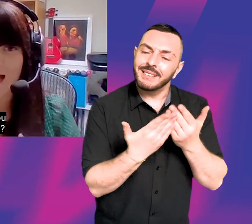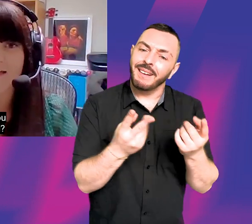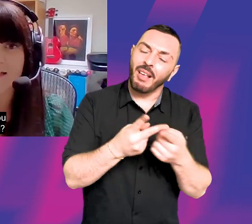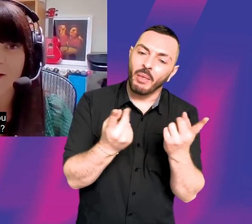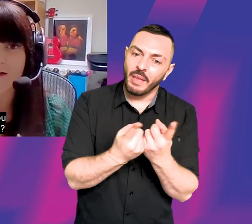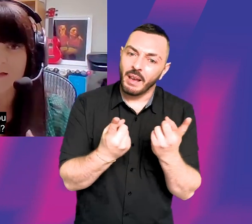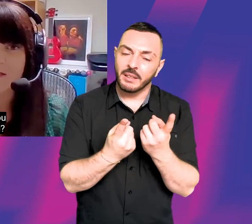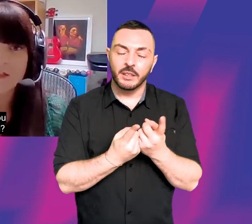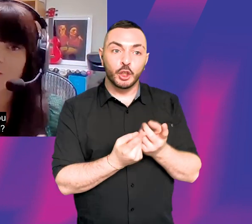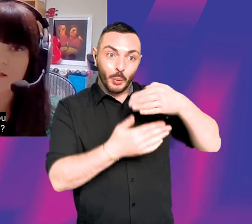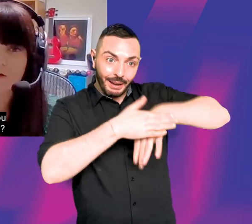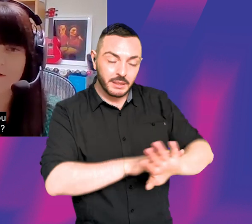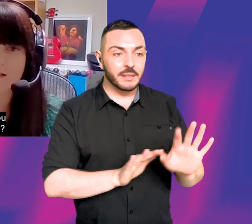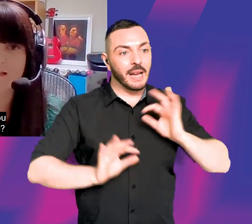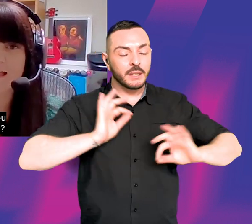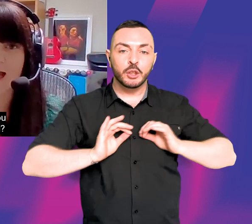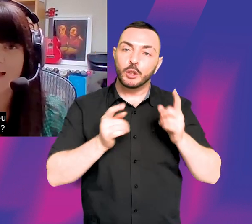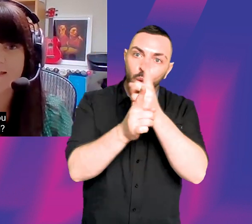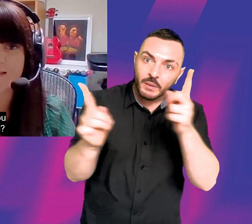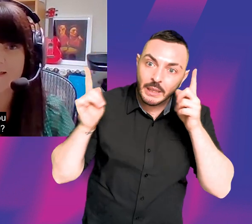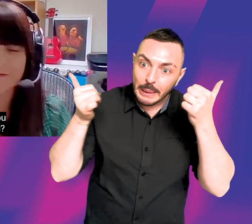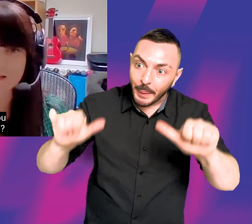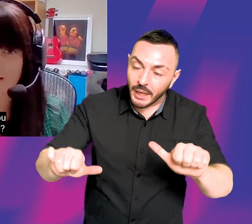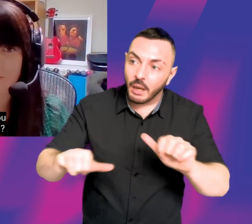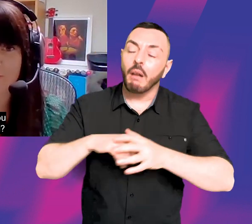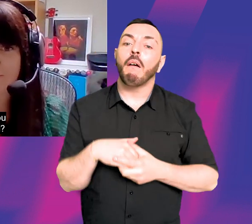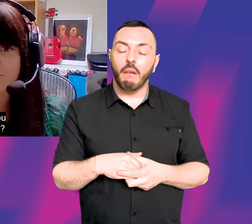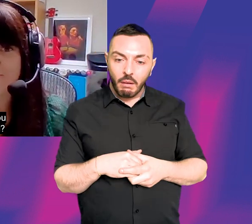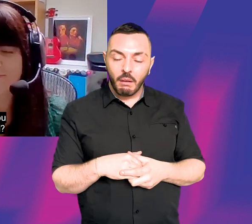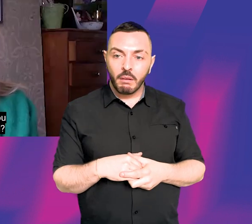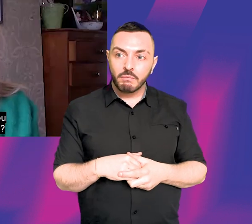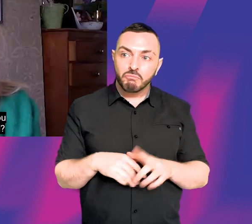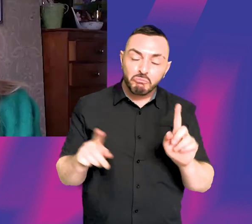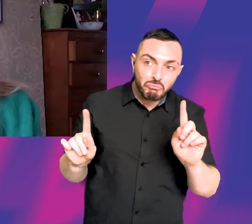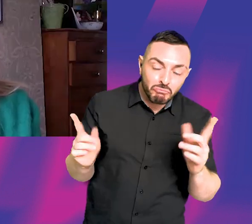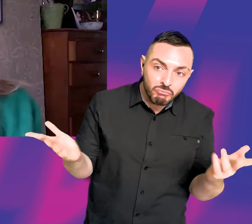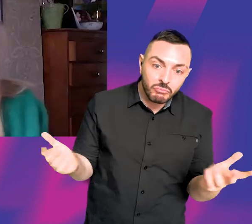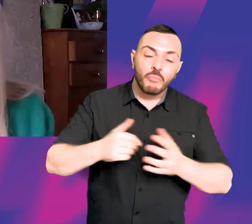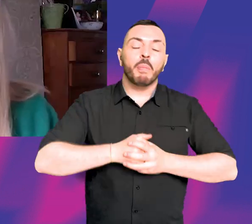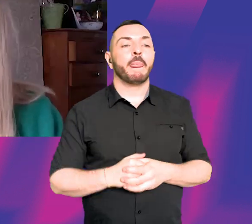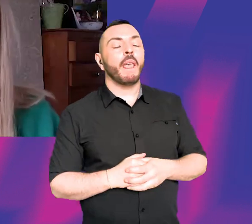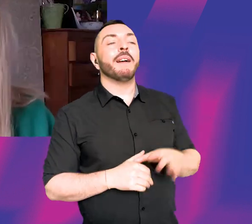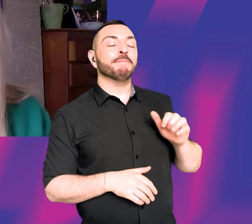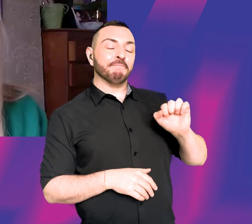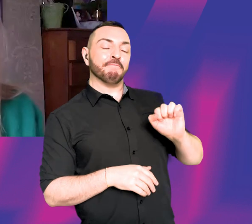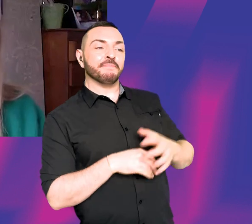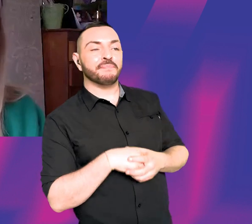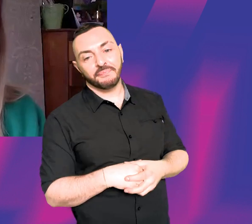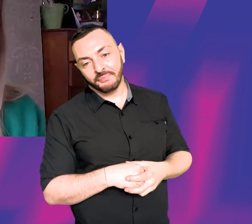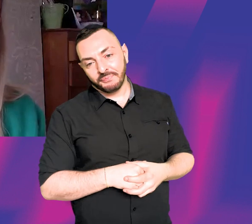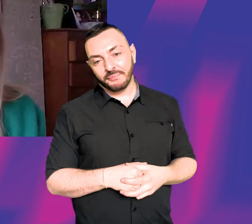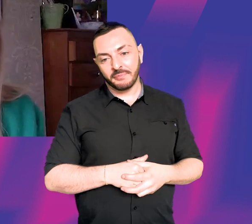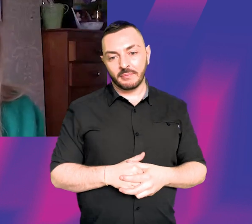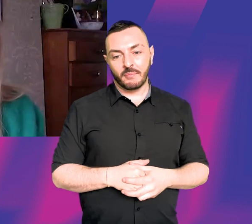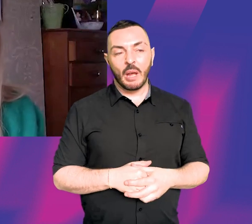entered acting quite early, but did you go to university and was that useful? Yeah, I did. I actually,